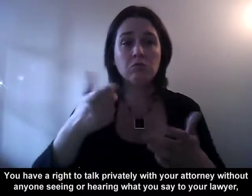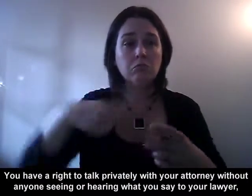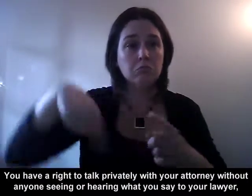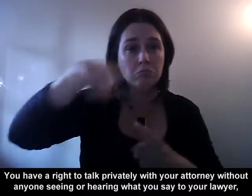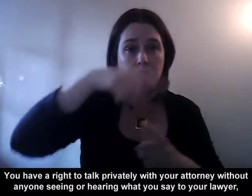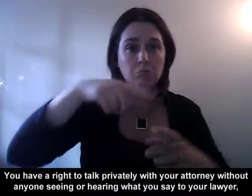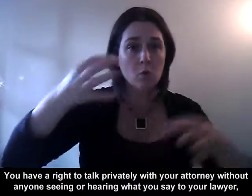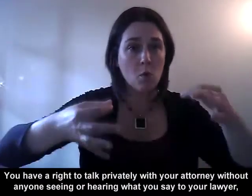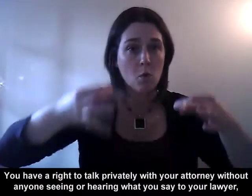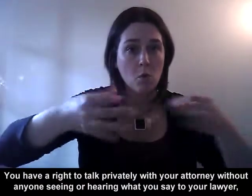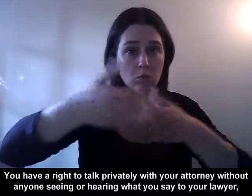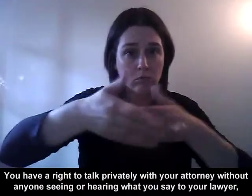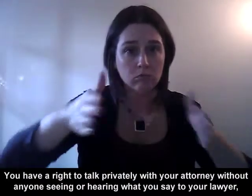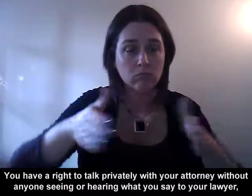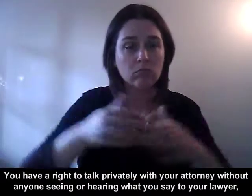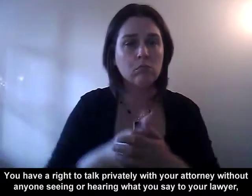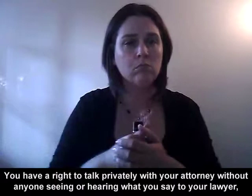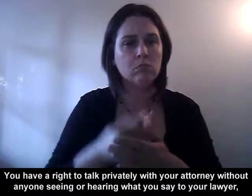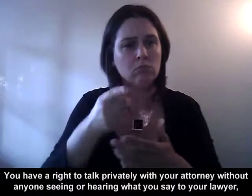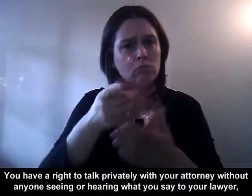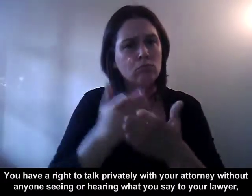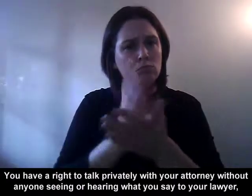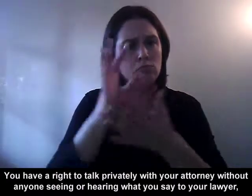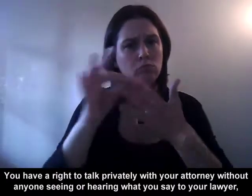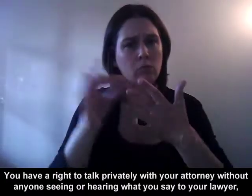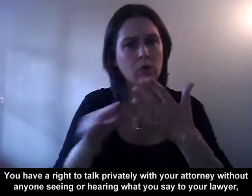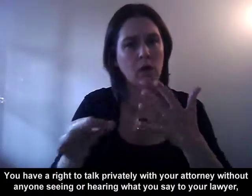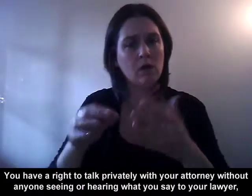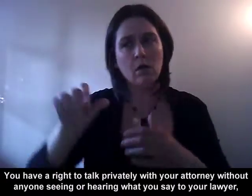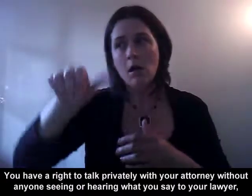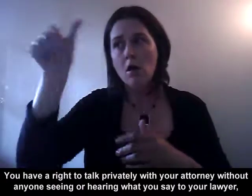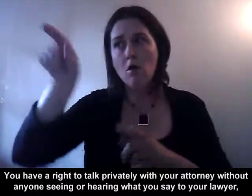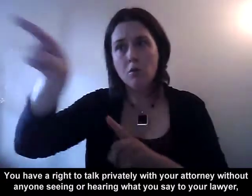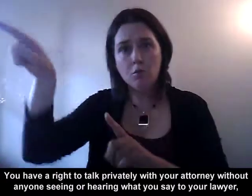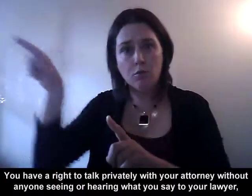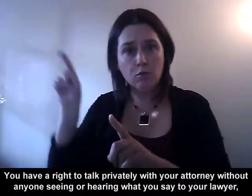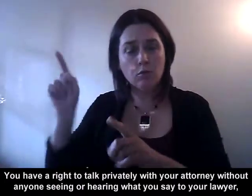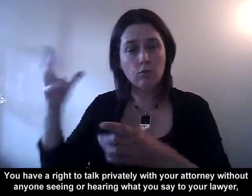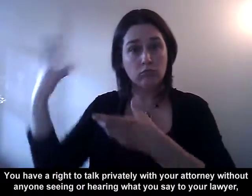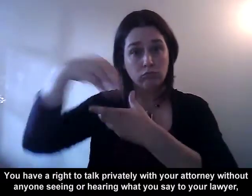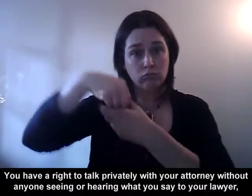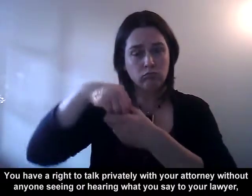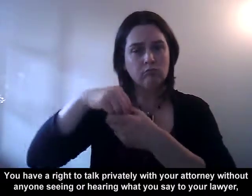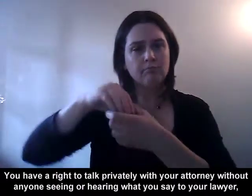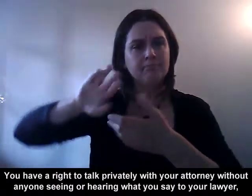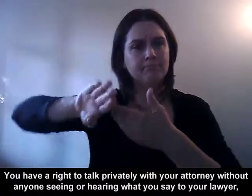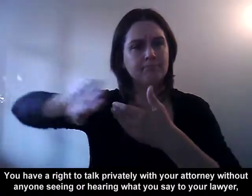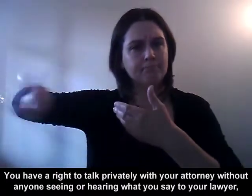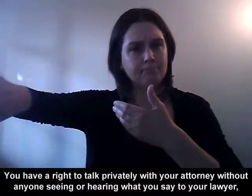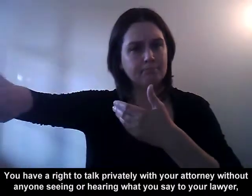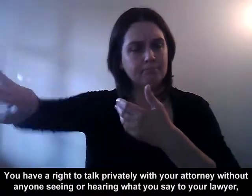You have a right to talk privately with your attorney without anyone seeing or hearing what you say to your lawyer